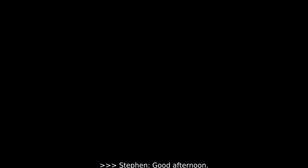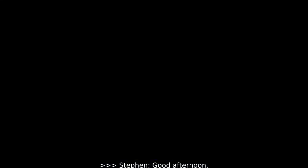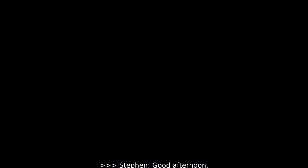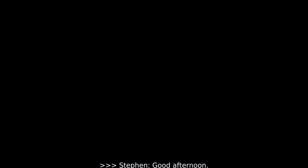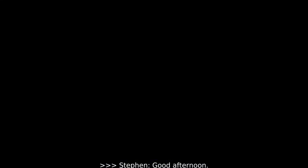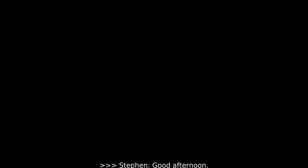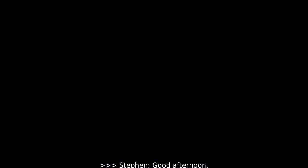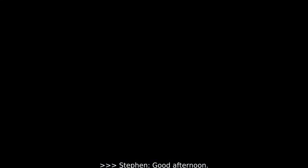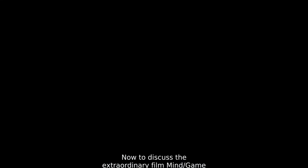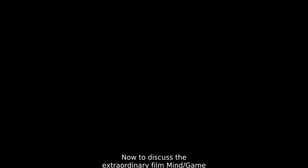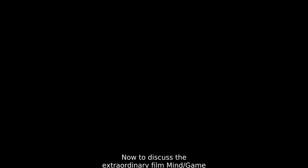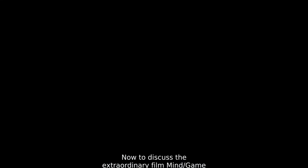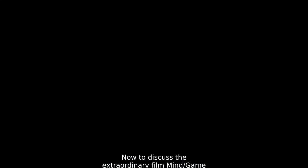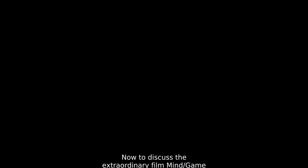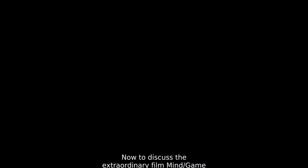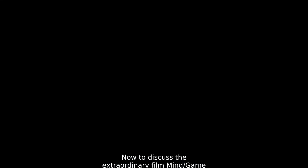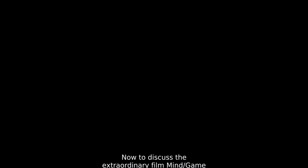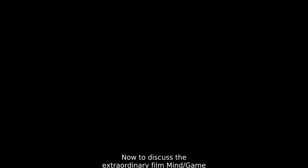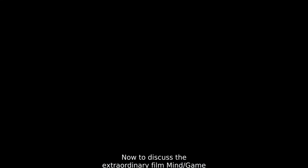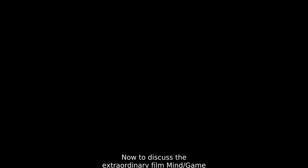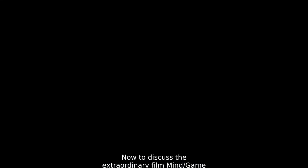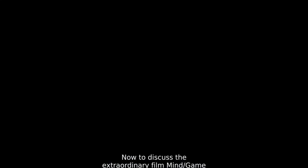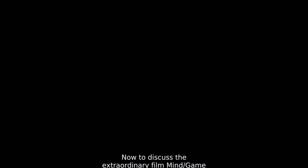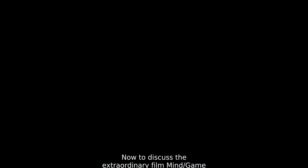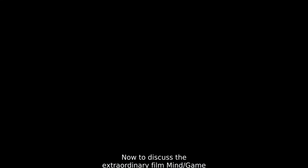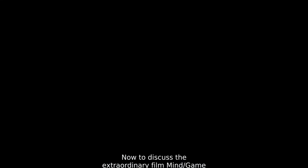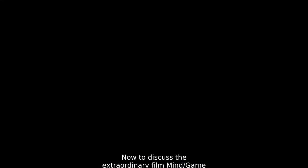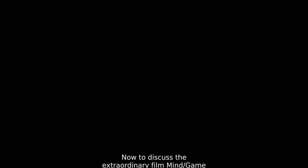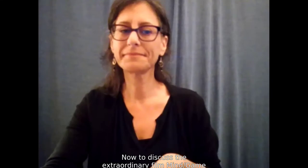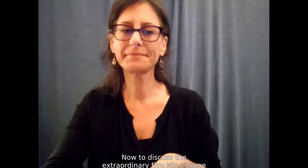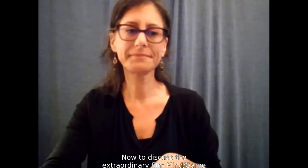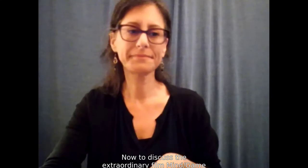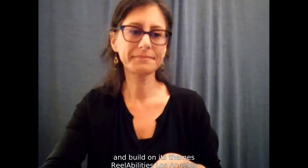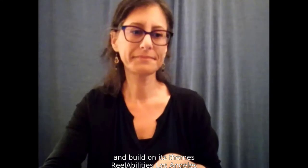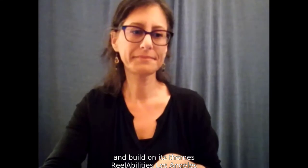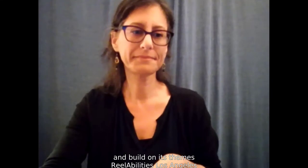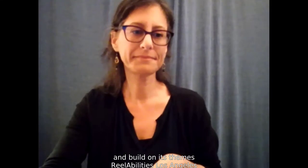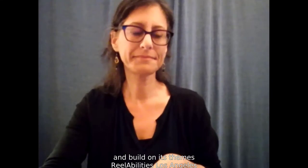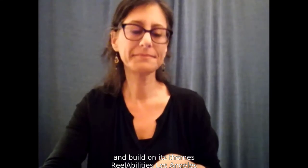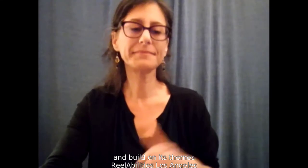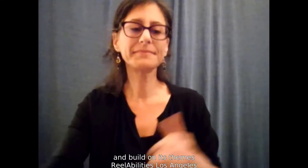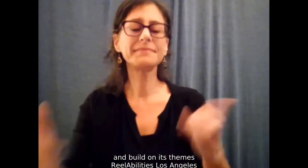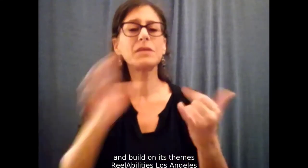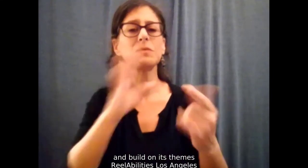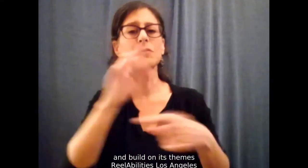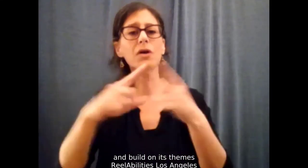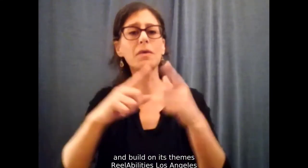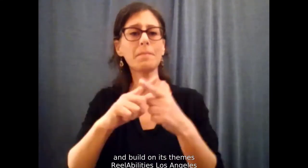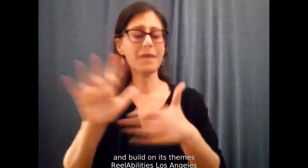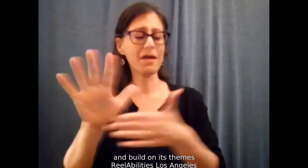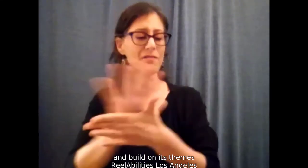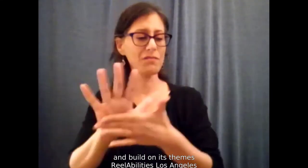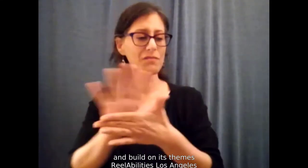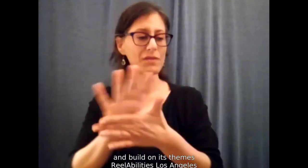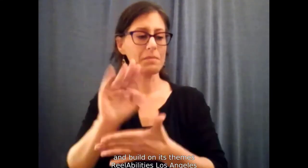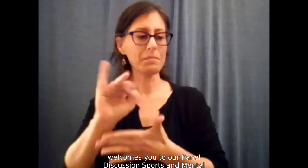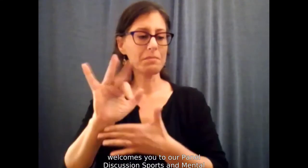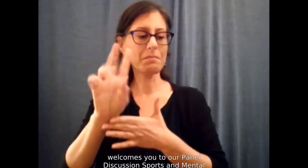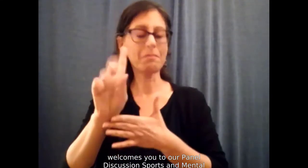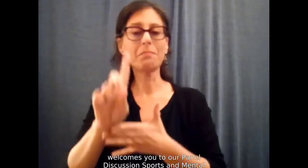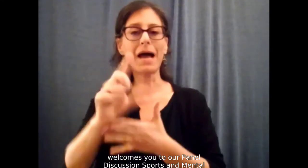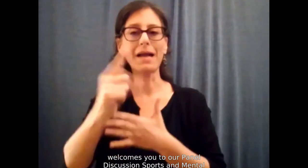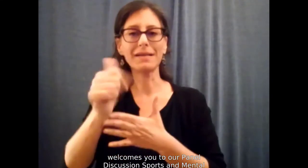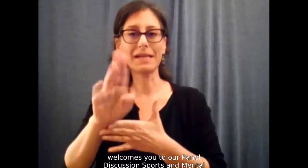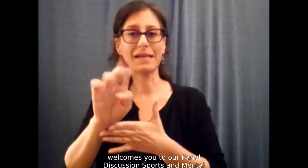Good afternoon. Now to discuss the extraordinary film, Mind Game, and build on its themes, Real Abilities Los Angeles